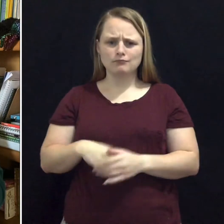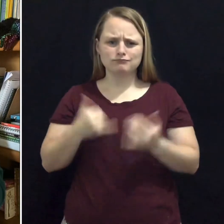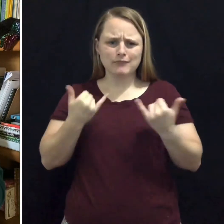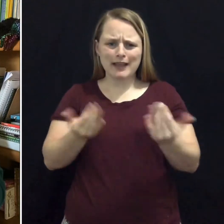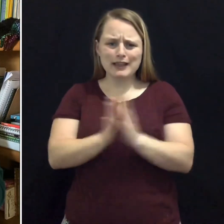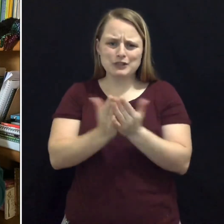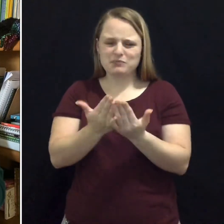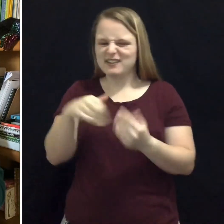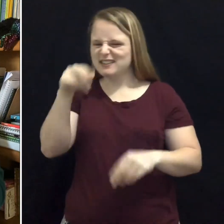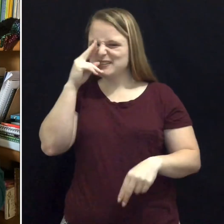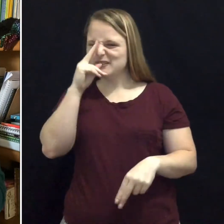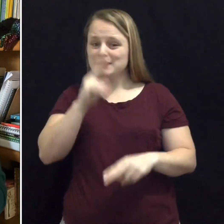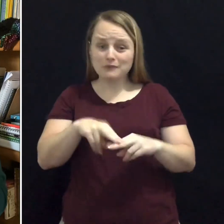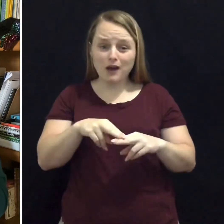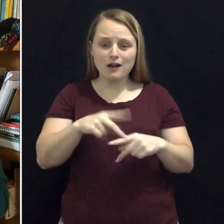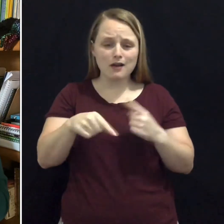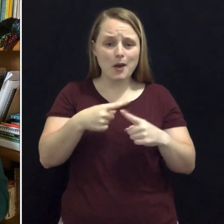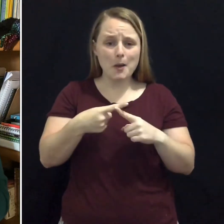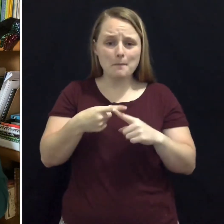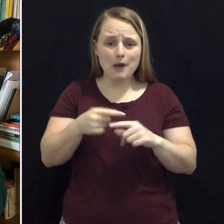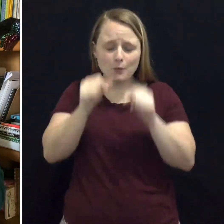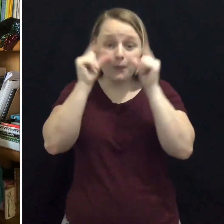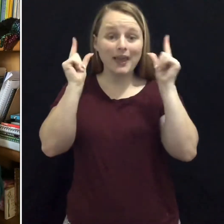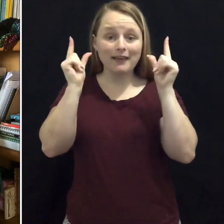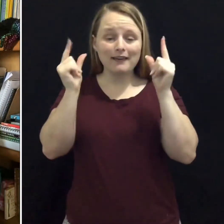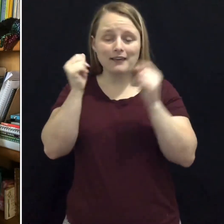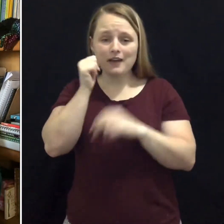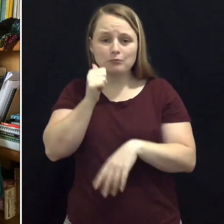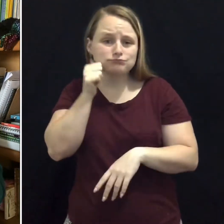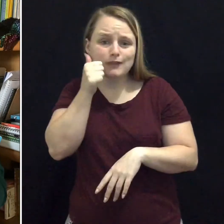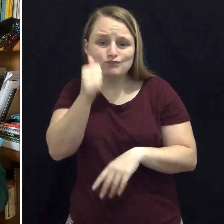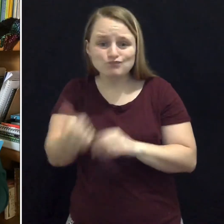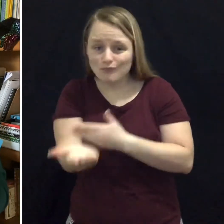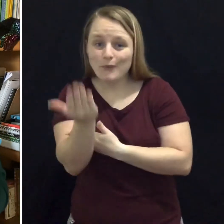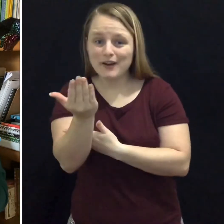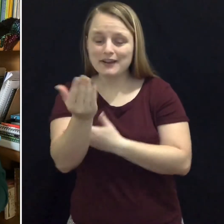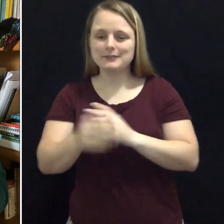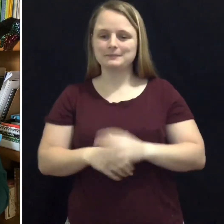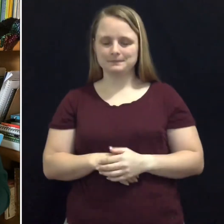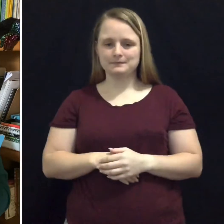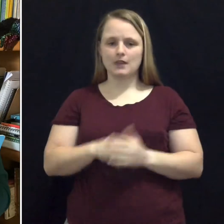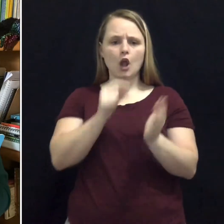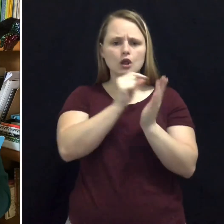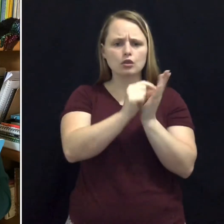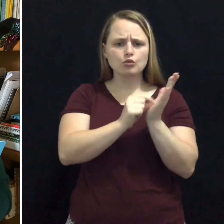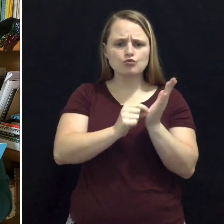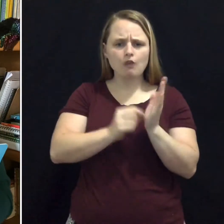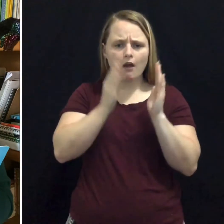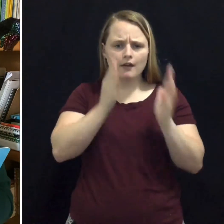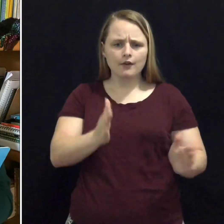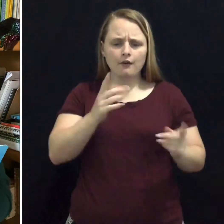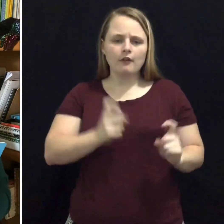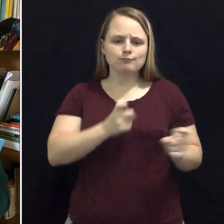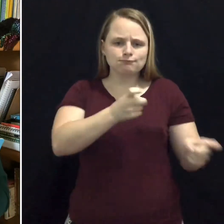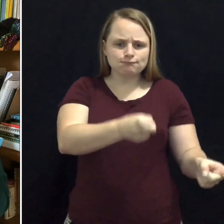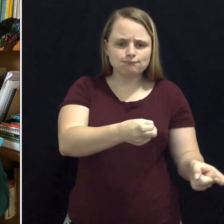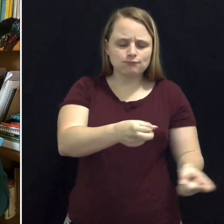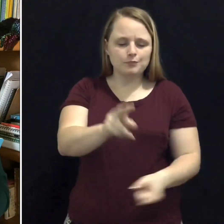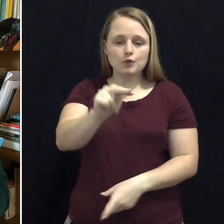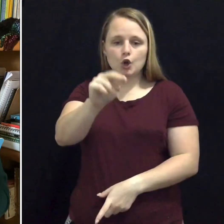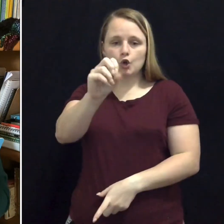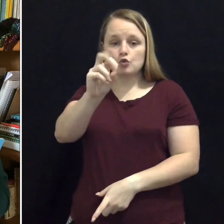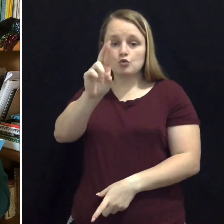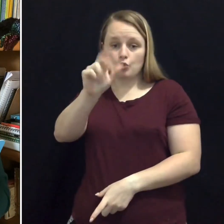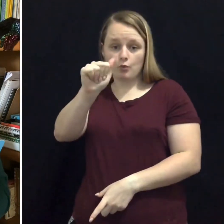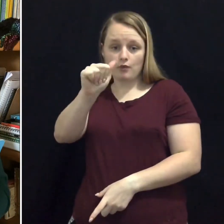up in the mornings by Sandra Boynton. And Sandra dedicates this book to Nora and Bob, bright